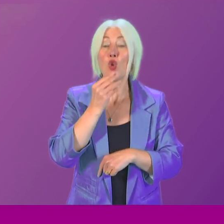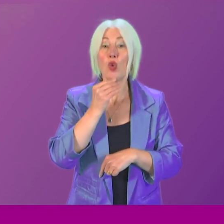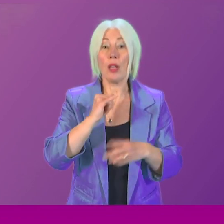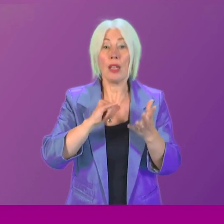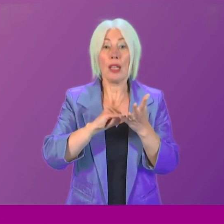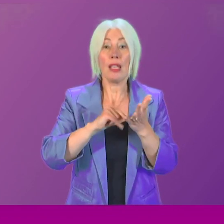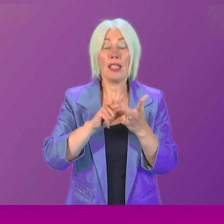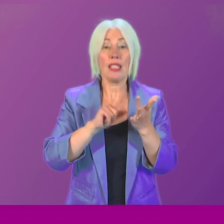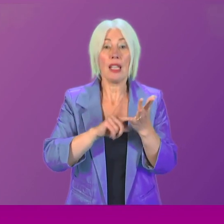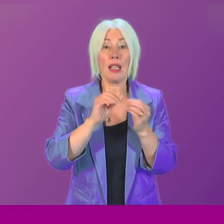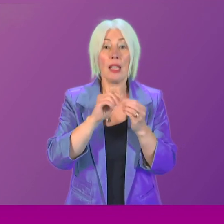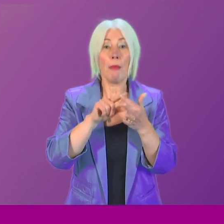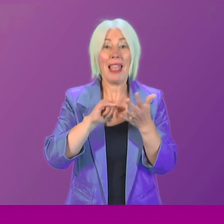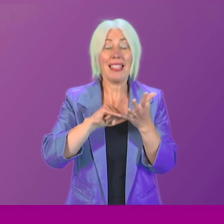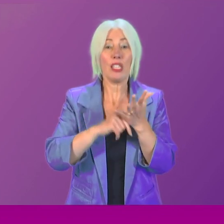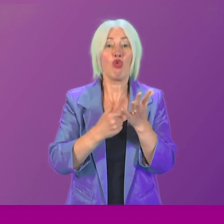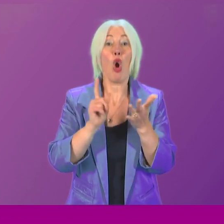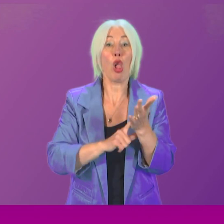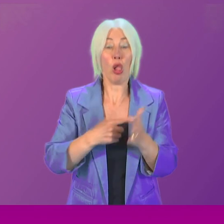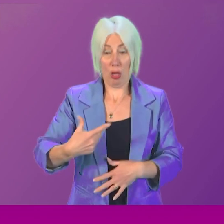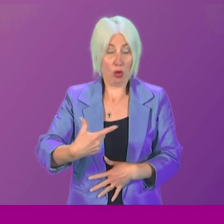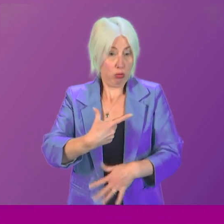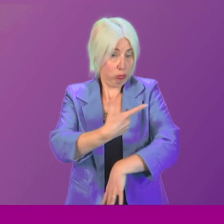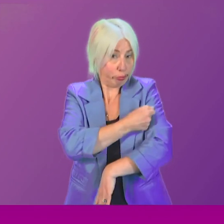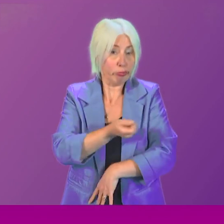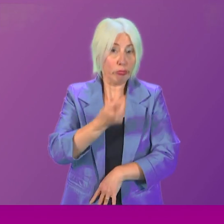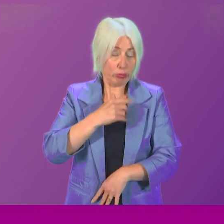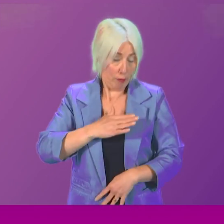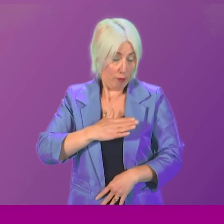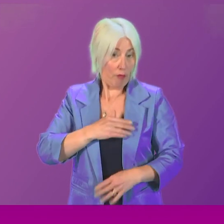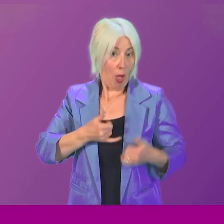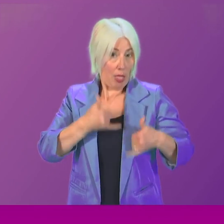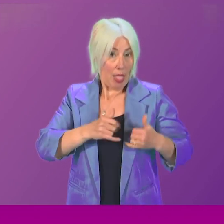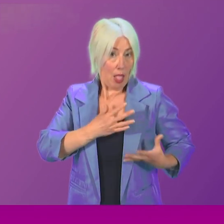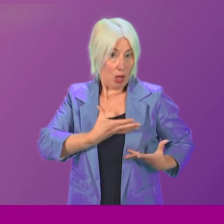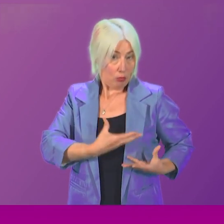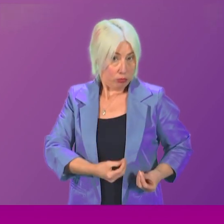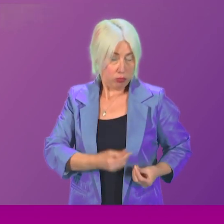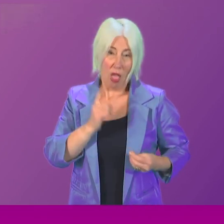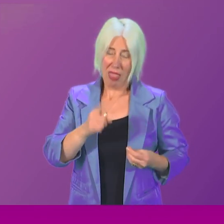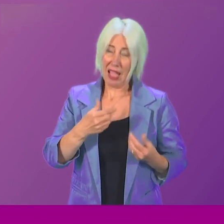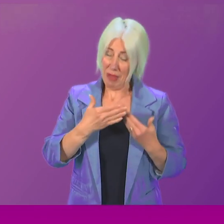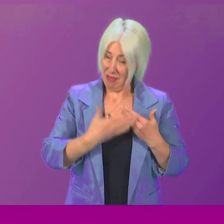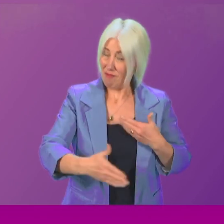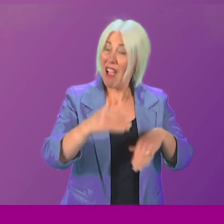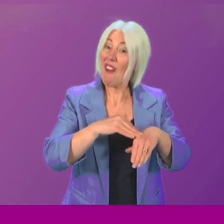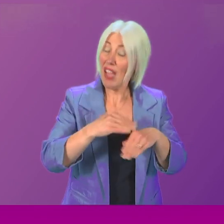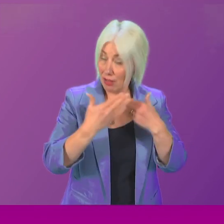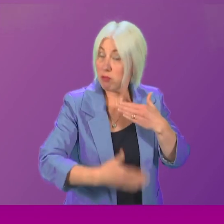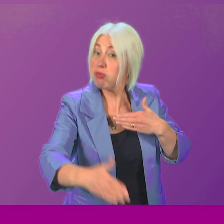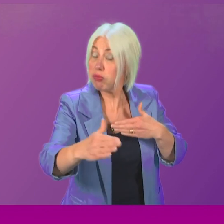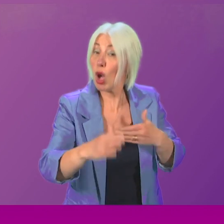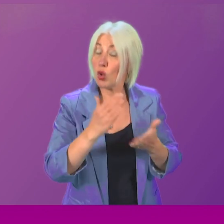Stilbestrol, DES, as the First Minister has stated, has had lasting negative health impacts which need to be addressed and awareness